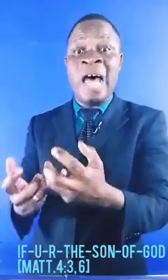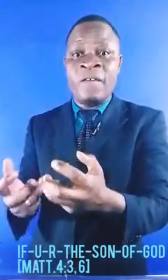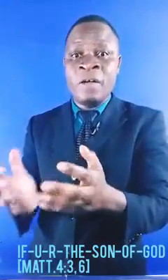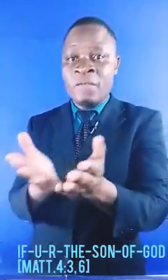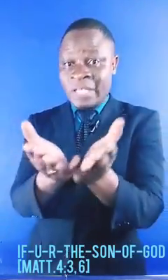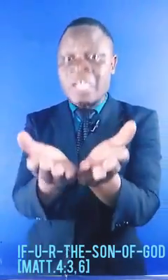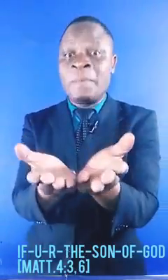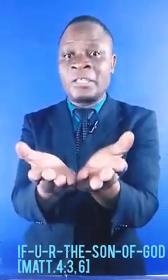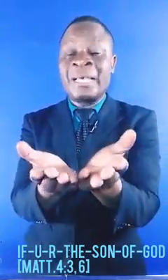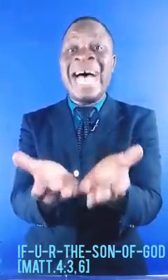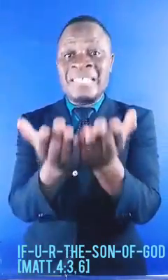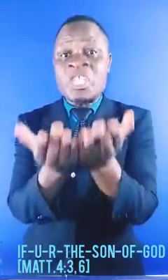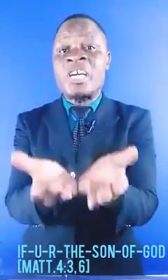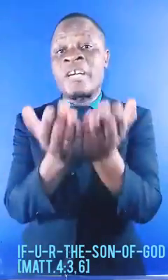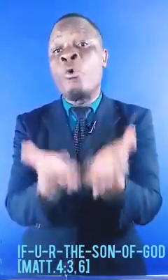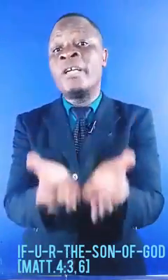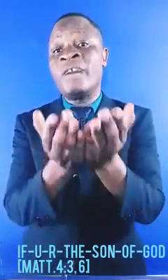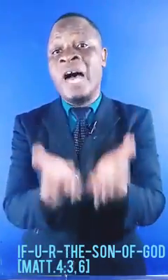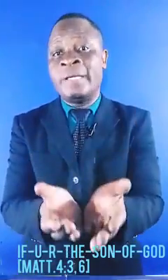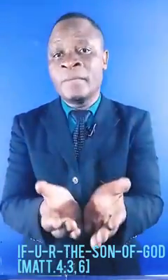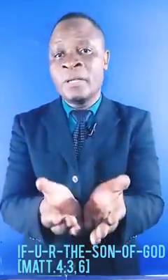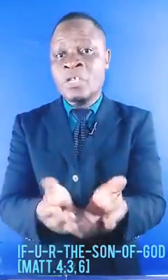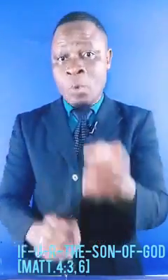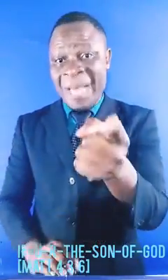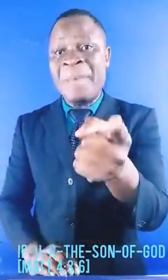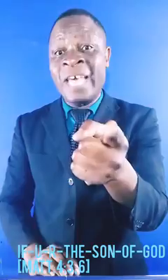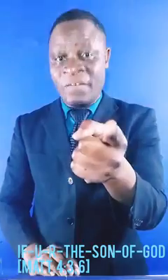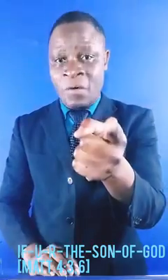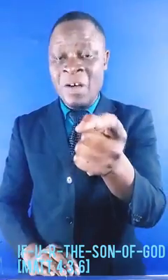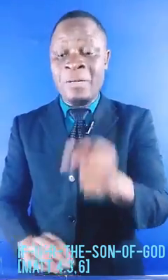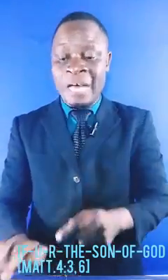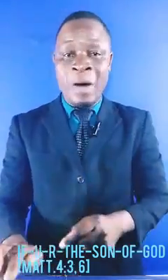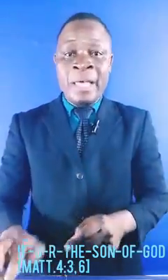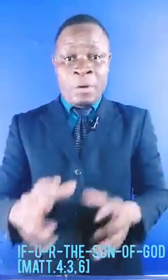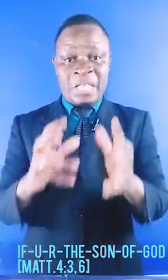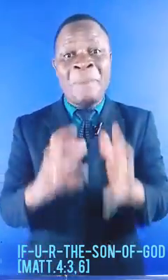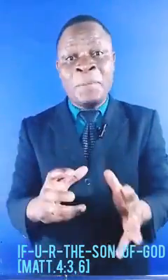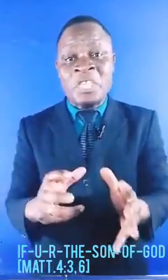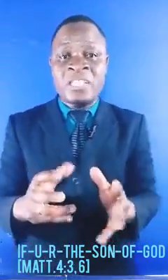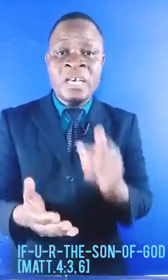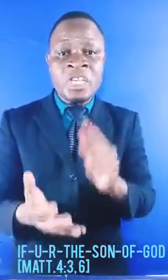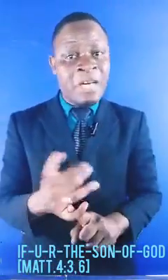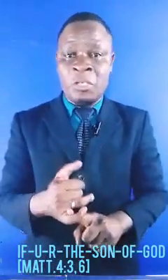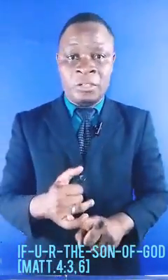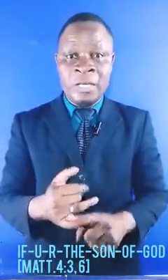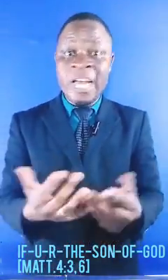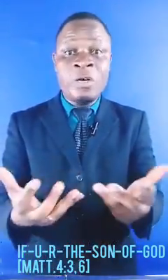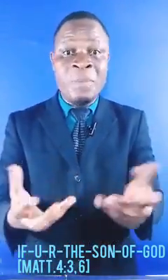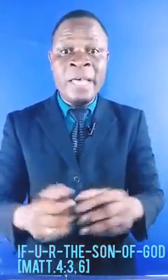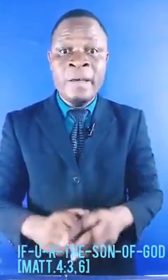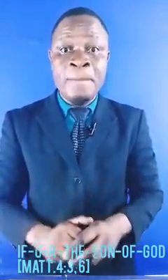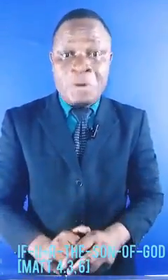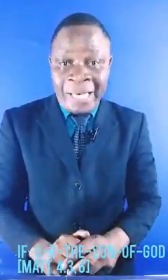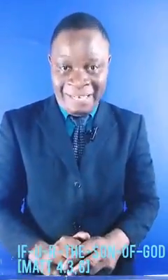love for the Scriptures as the sacred Word of God. So we better be careful on that one. Because the Bible says, Scripture cannot be broken.